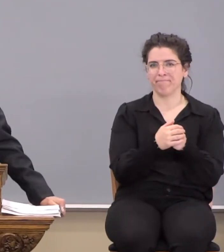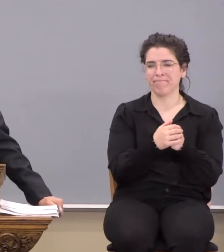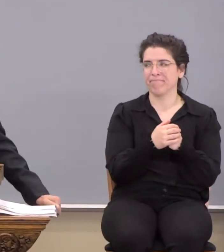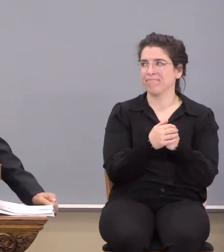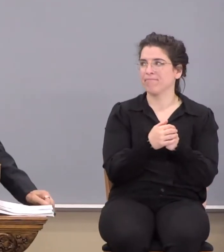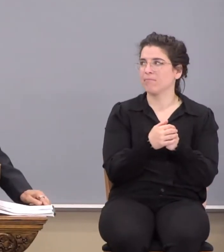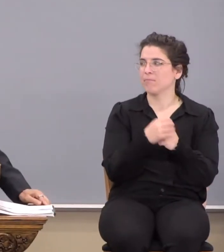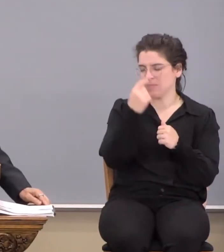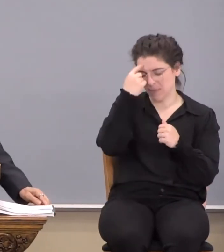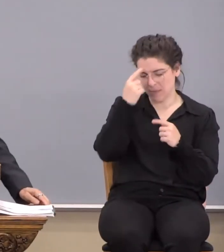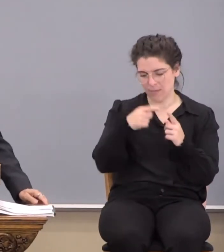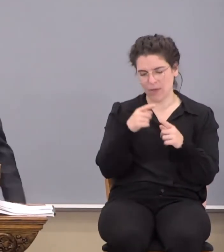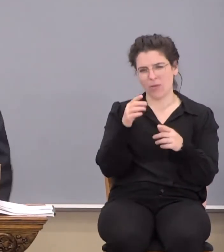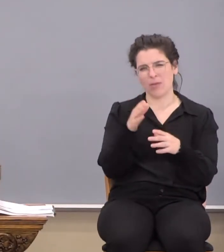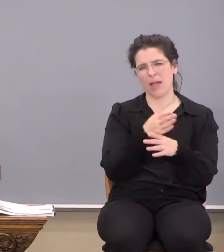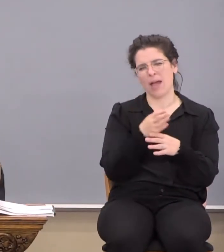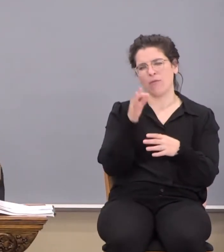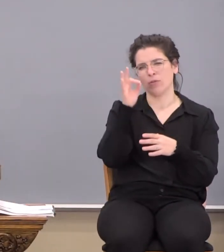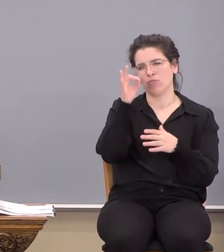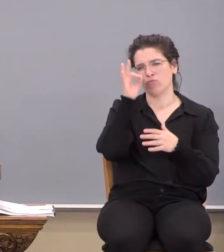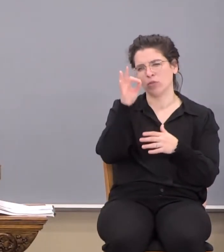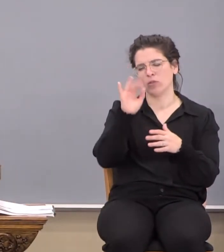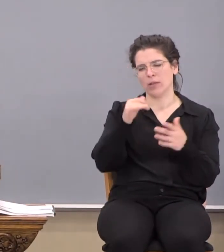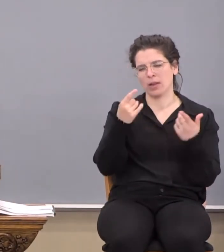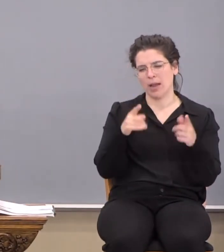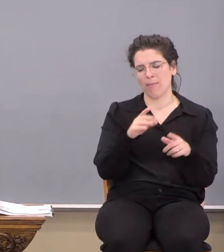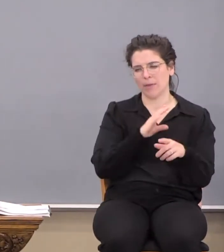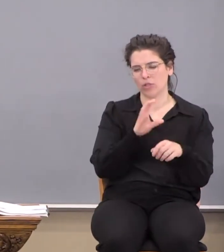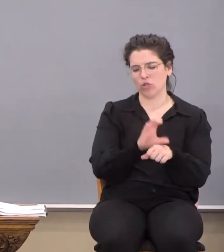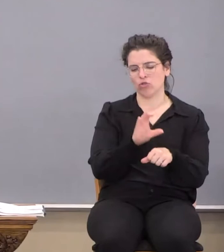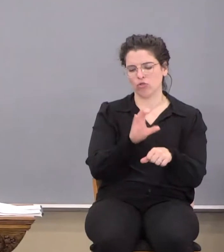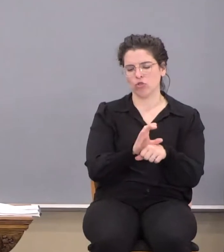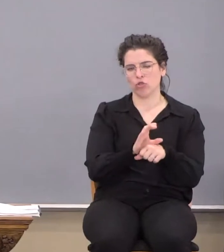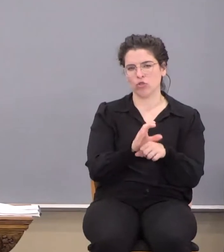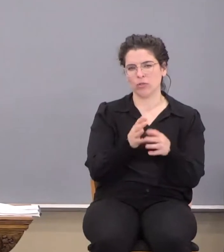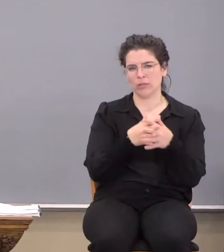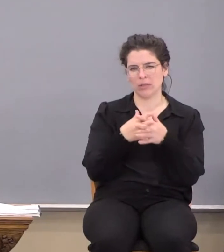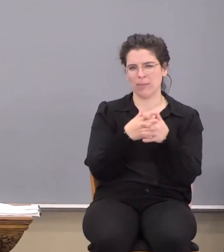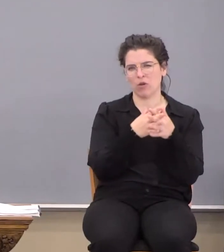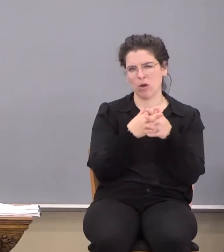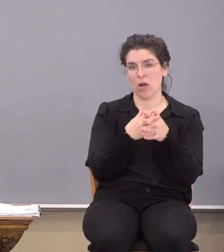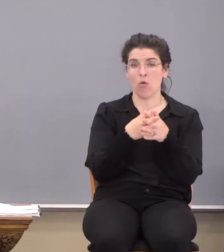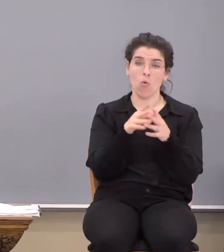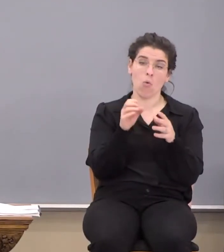Think about the average preaching that happens in churches across the globe.